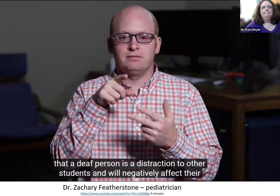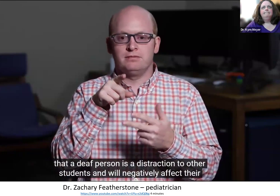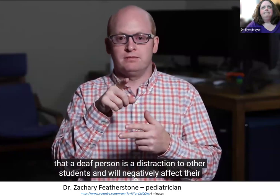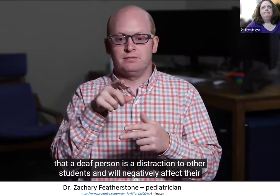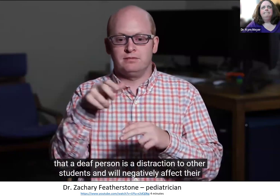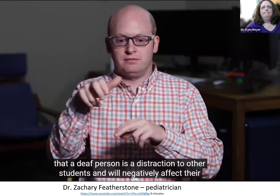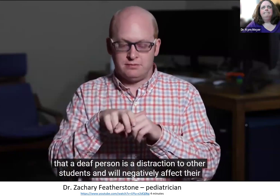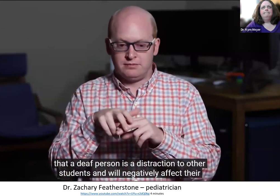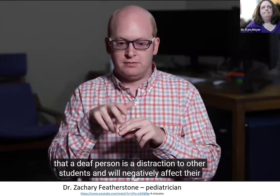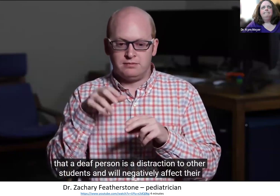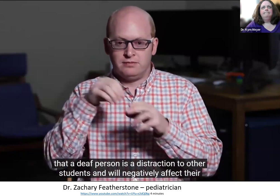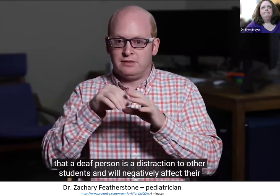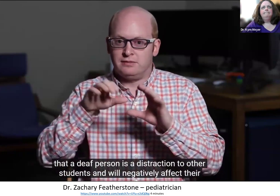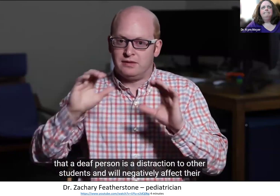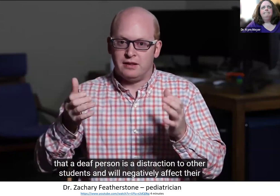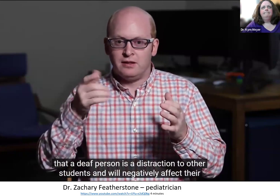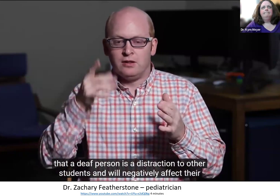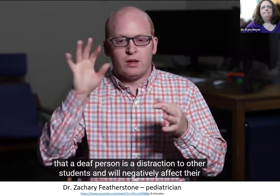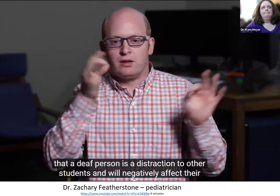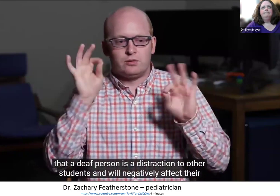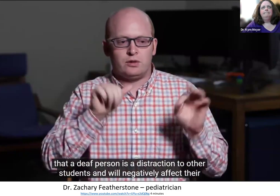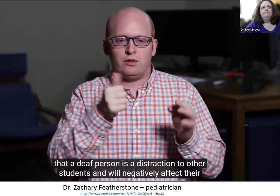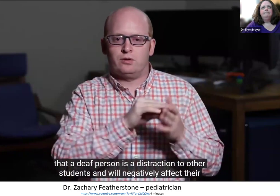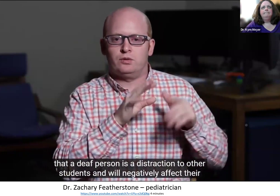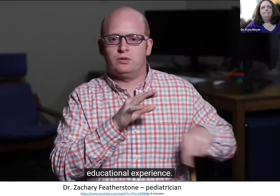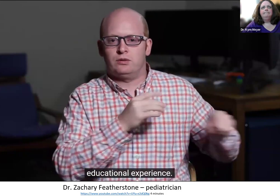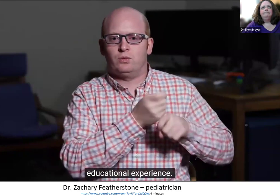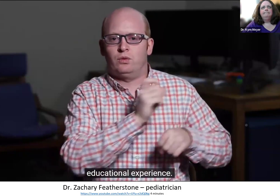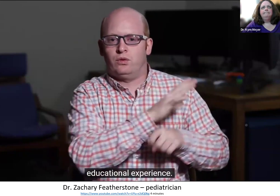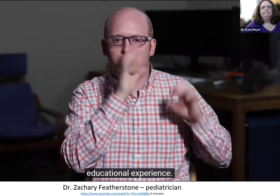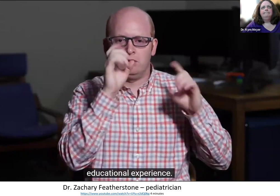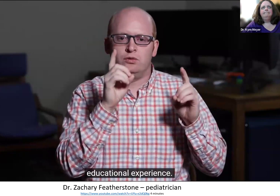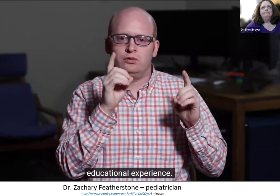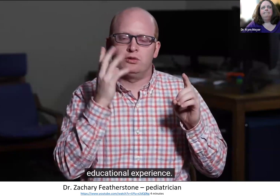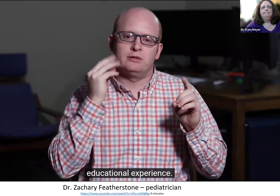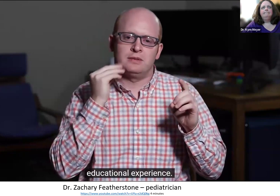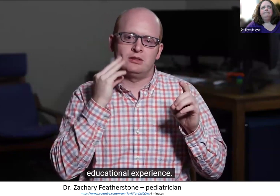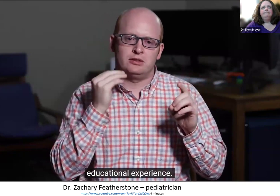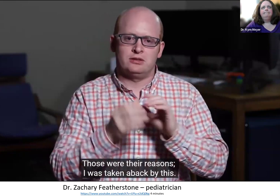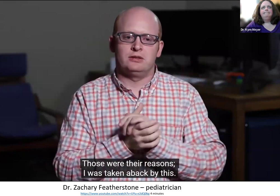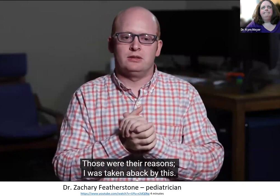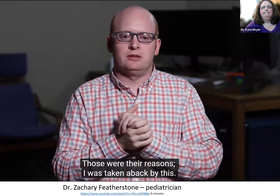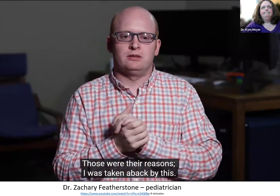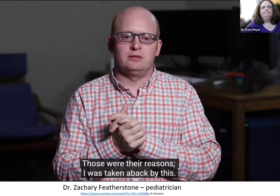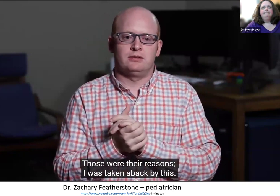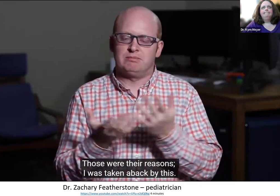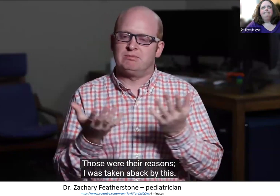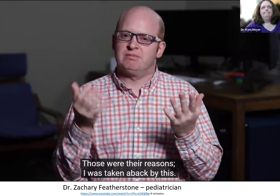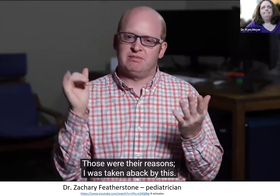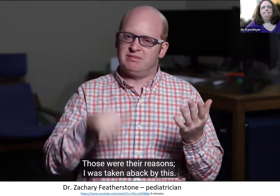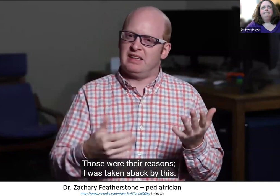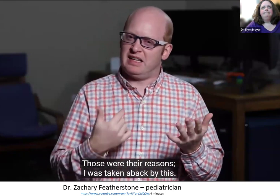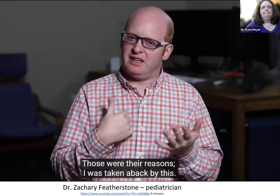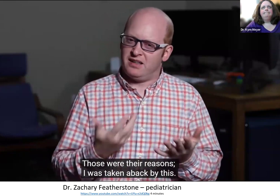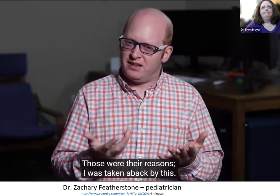that a deaf person is a distraction to other students and will negatively affect their educational experience. Those were their reasons. I